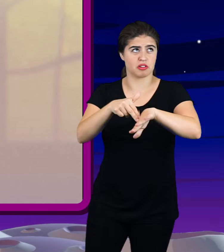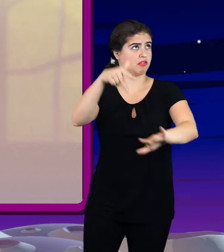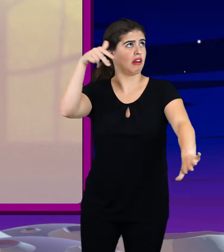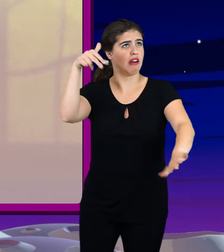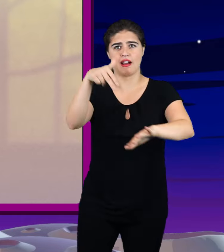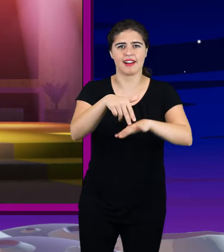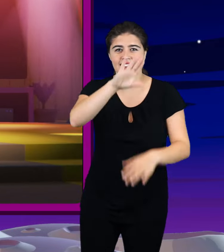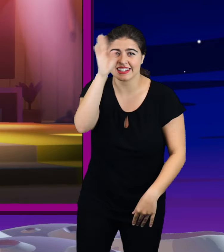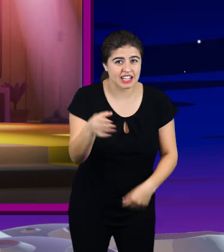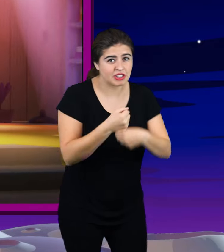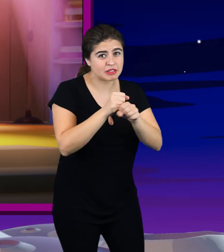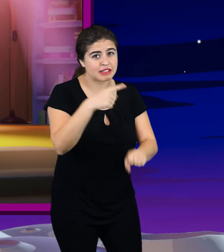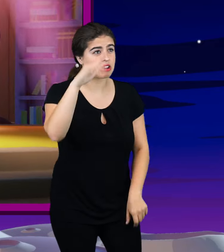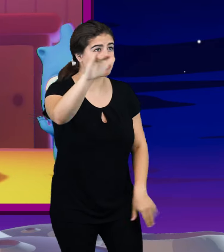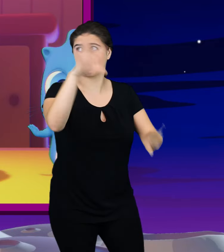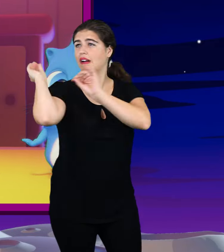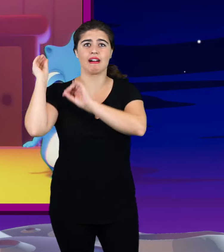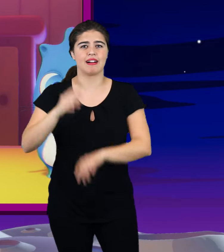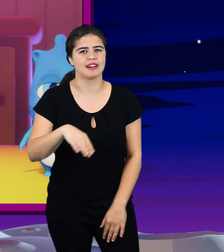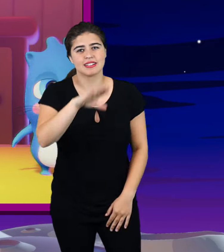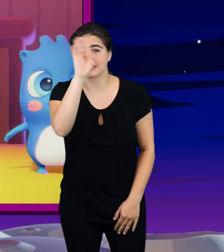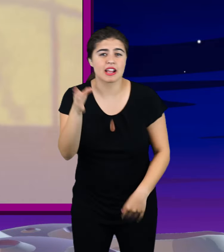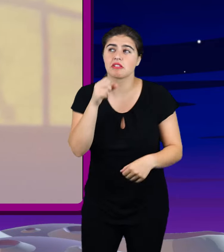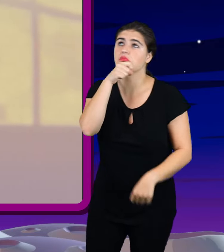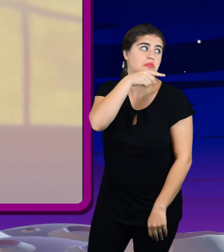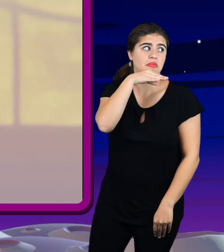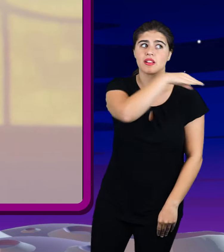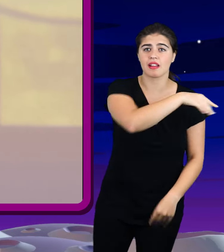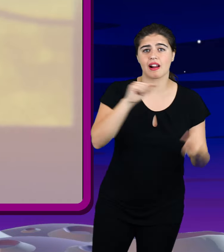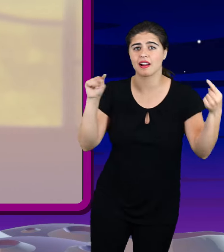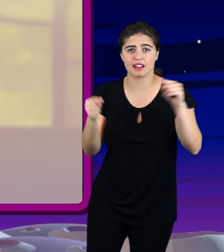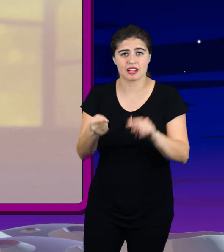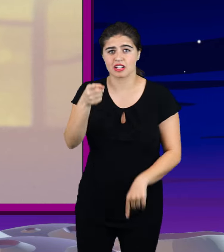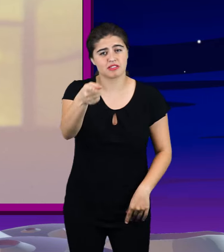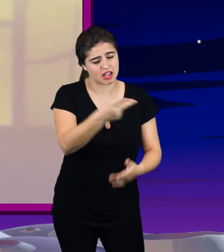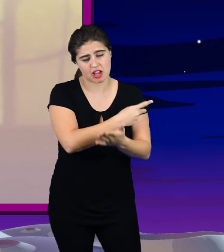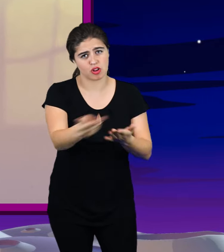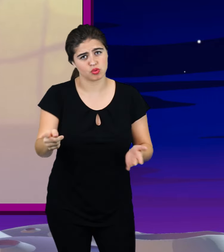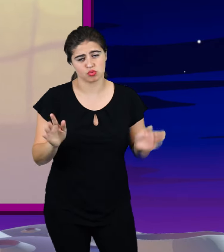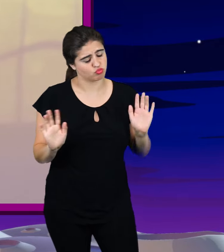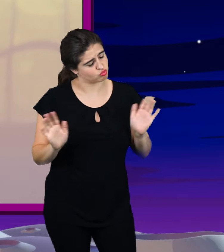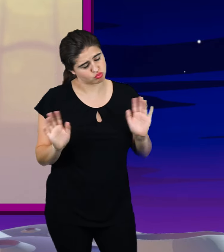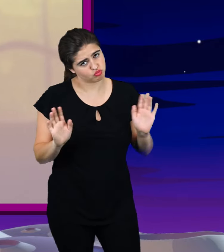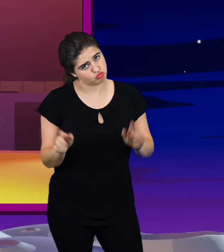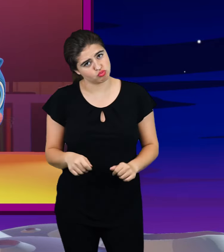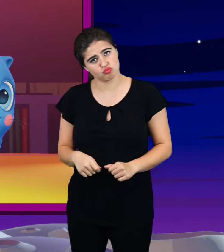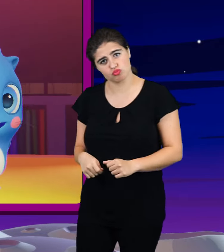cry Never gonna say goodbye Never gonna tell a lie and fail you Never gonna